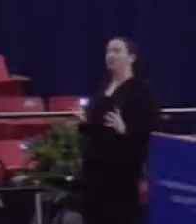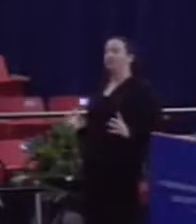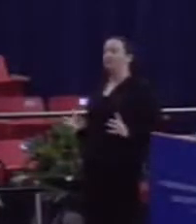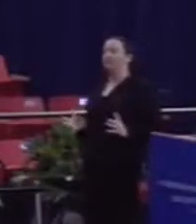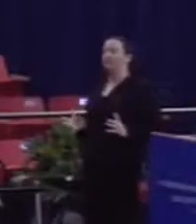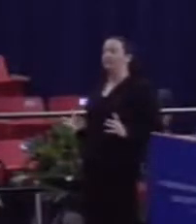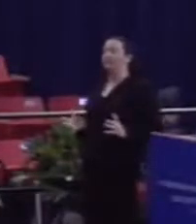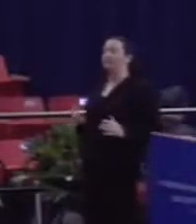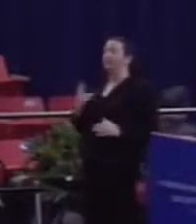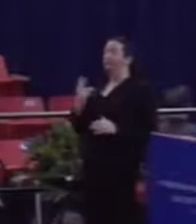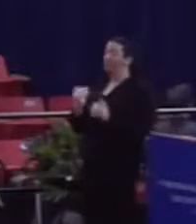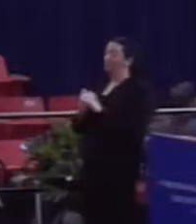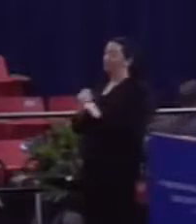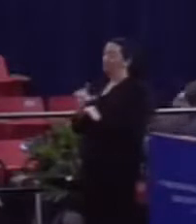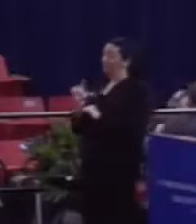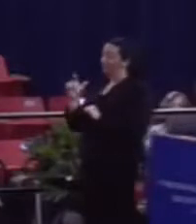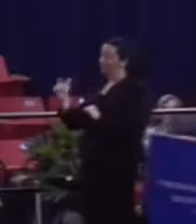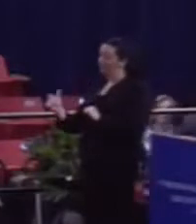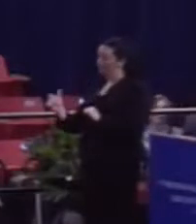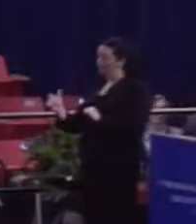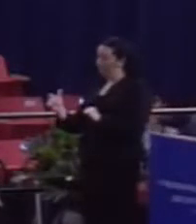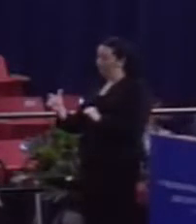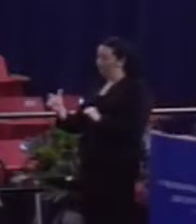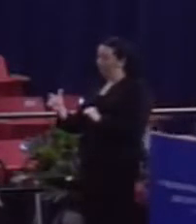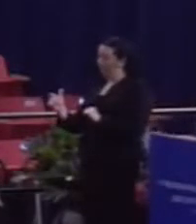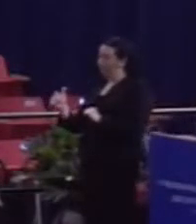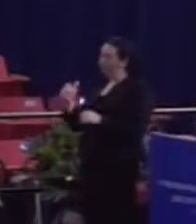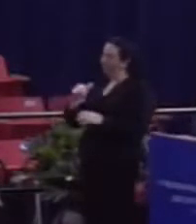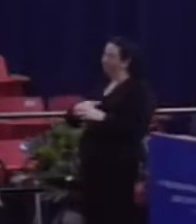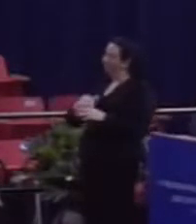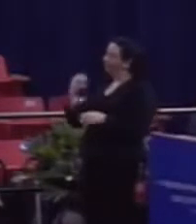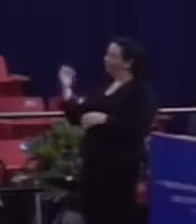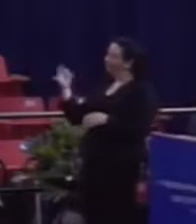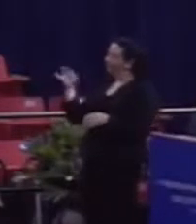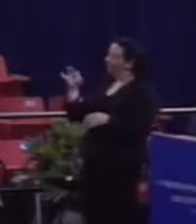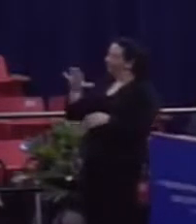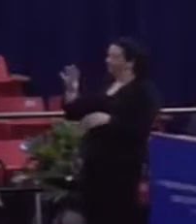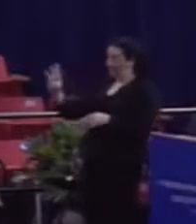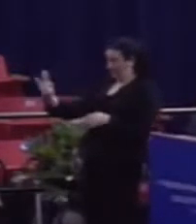Three years later, in 1959,